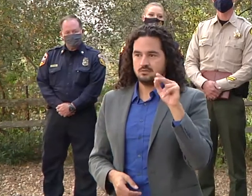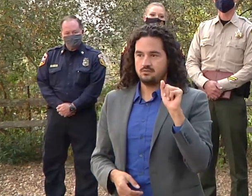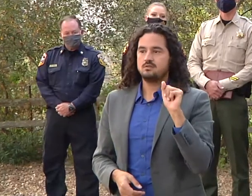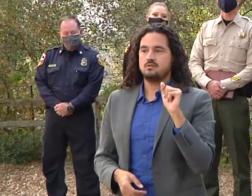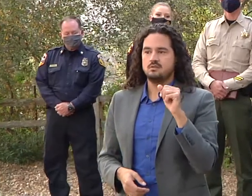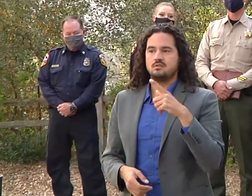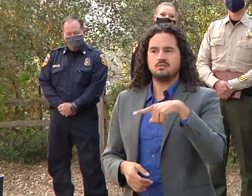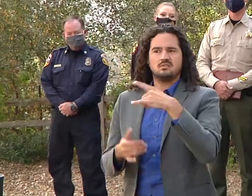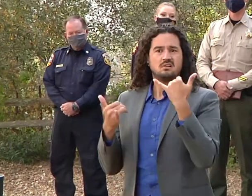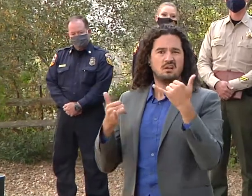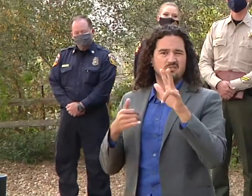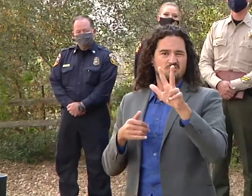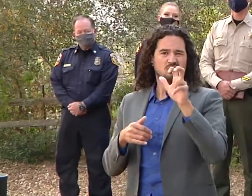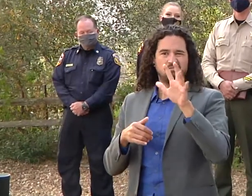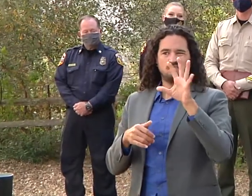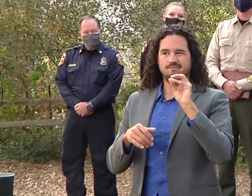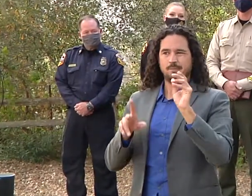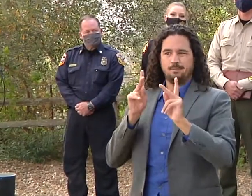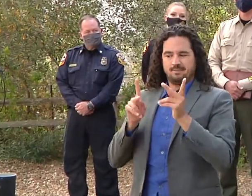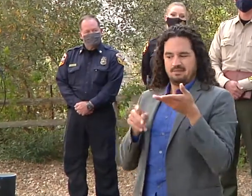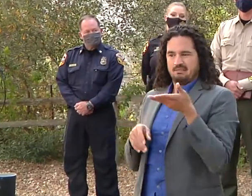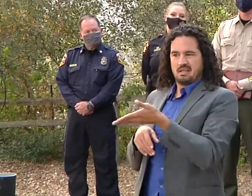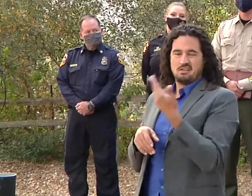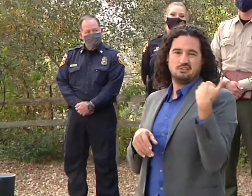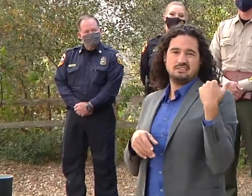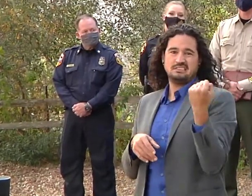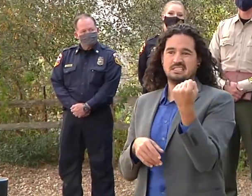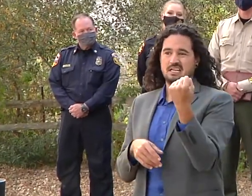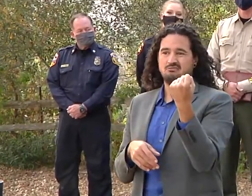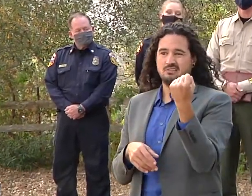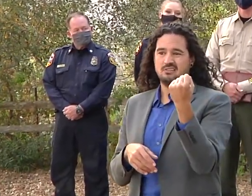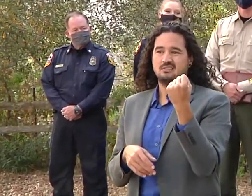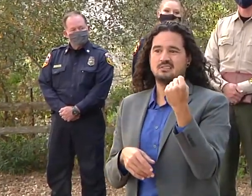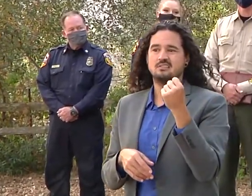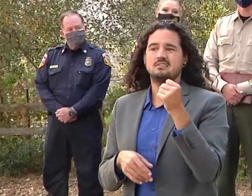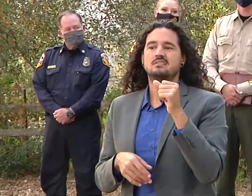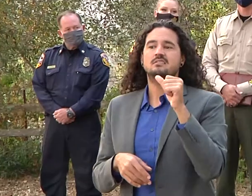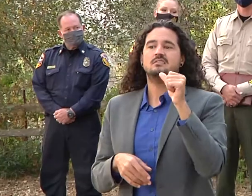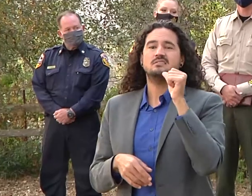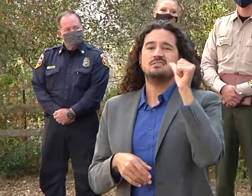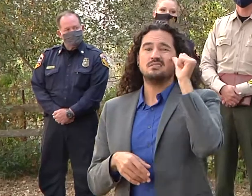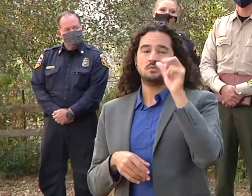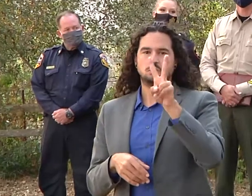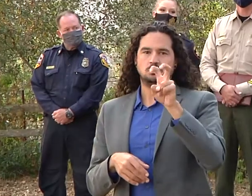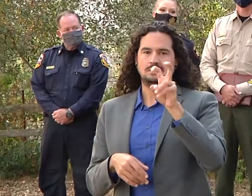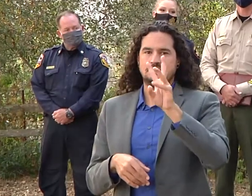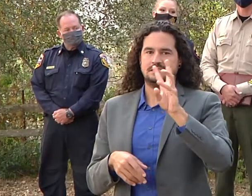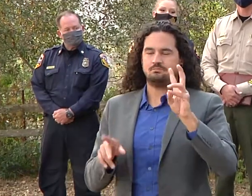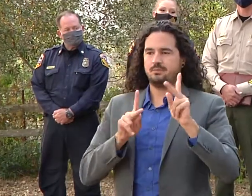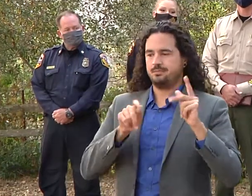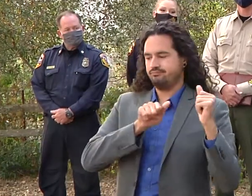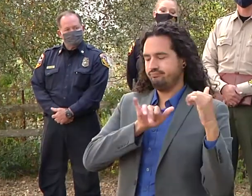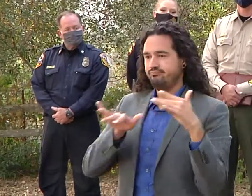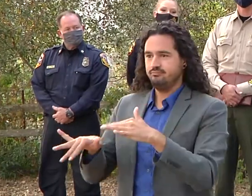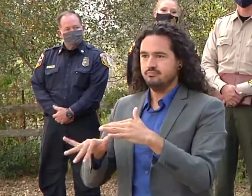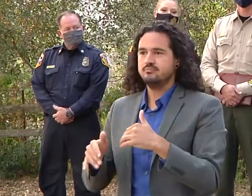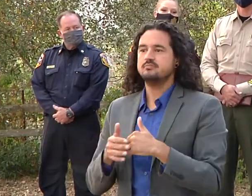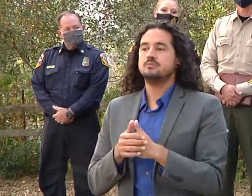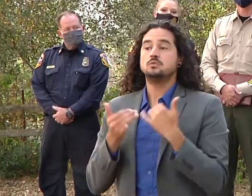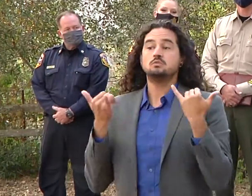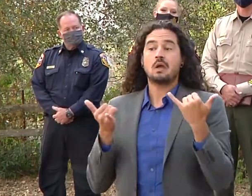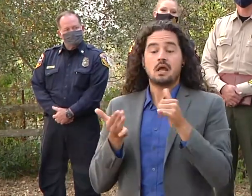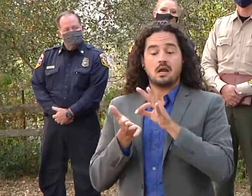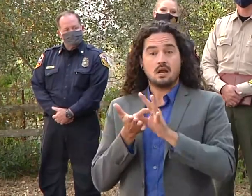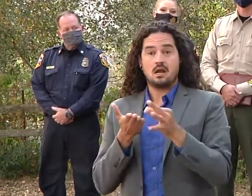come through there on saturday about 266 yesterday and the count today is about 225 we